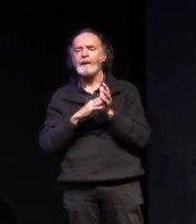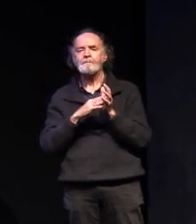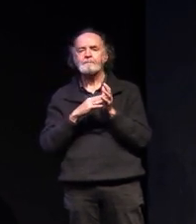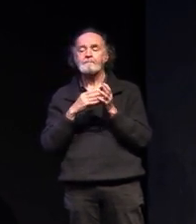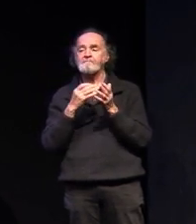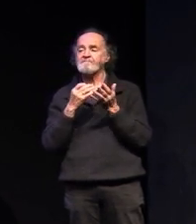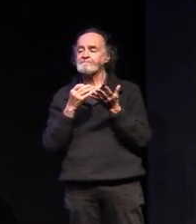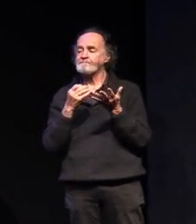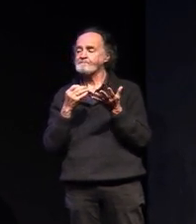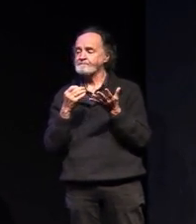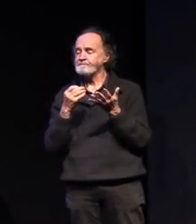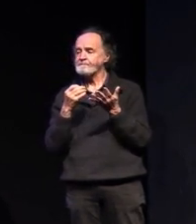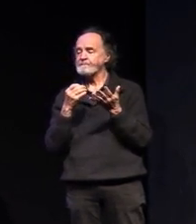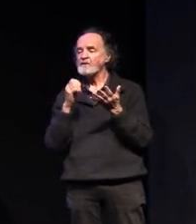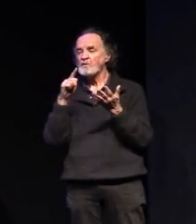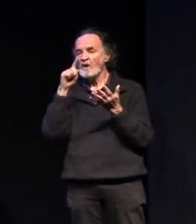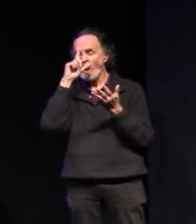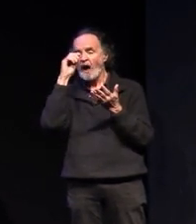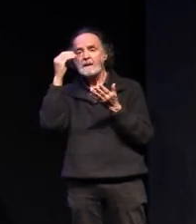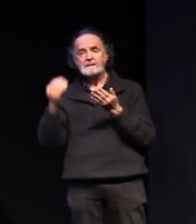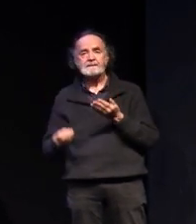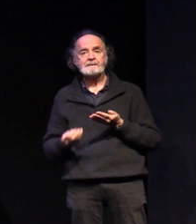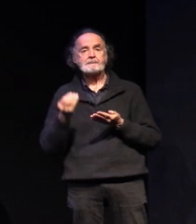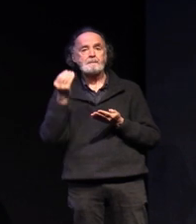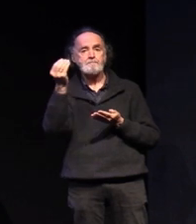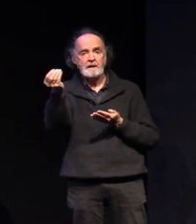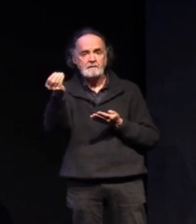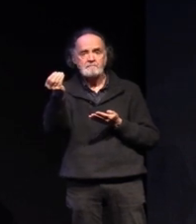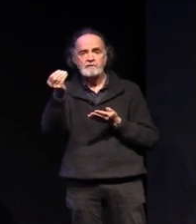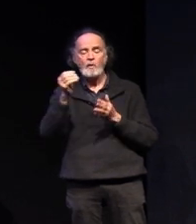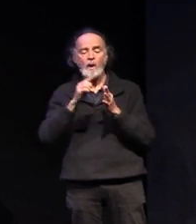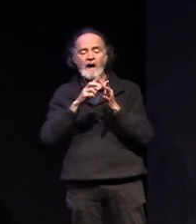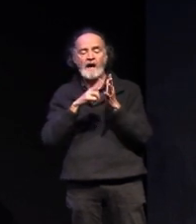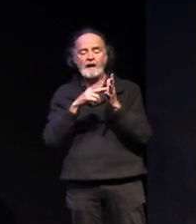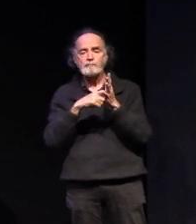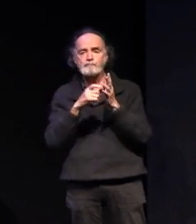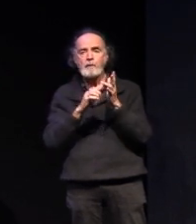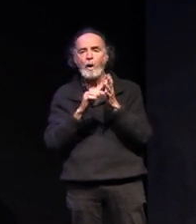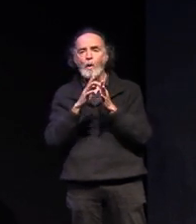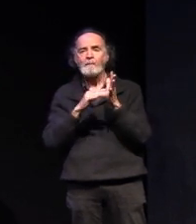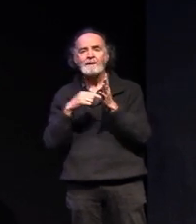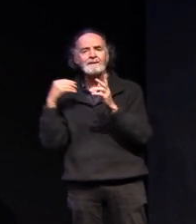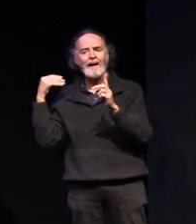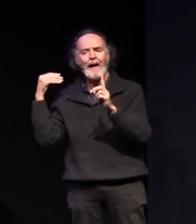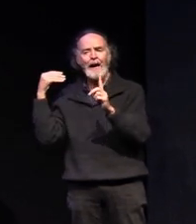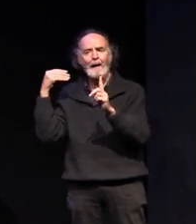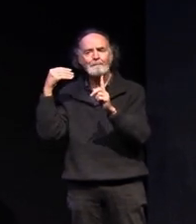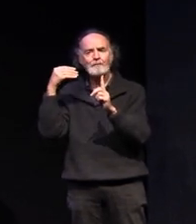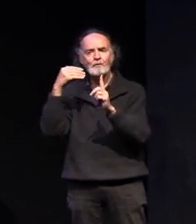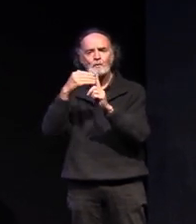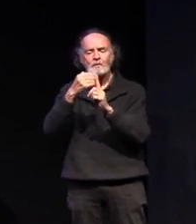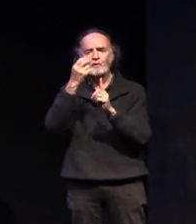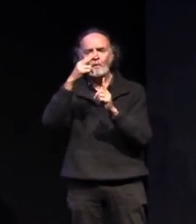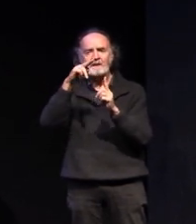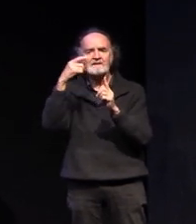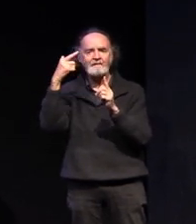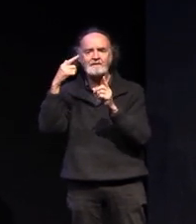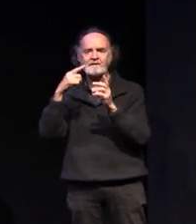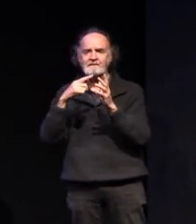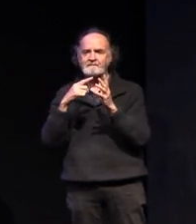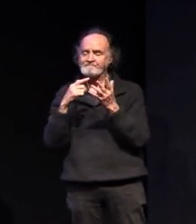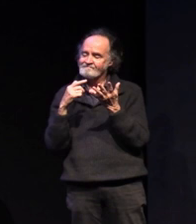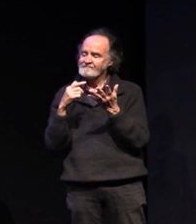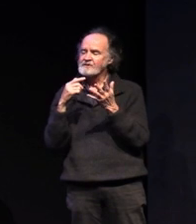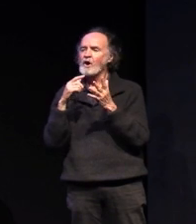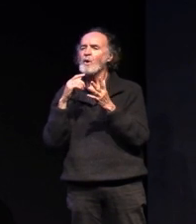in terms of submitting your uh enrollment right up until the 27th or submitting it next week so once you've worked